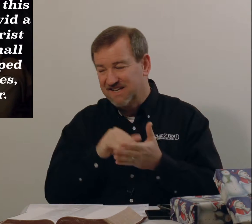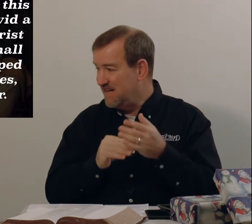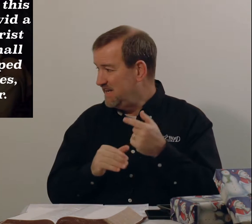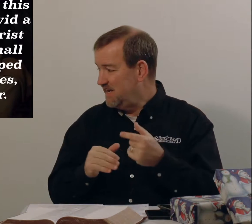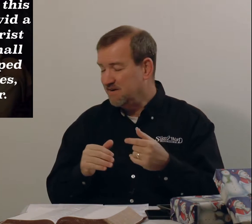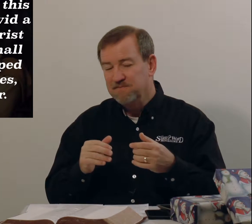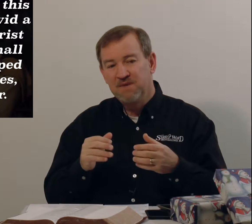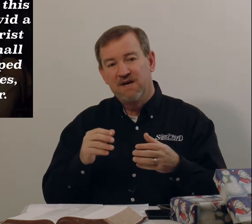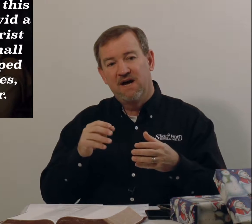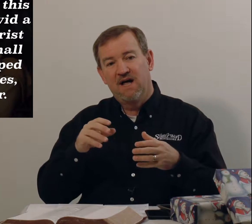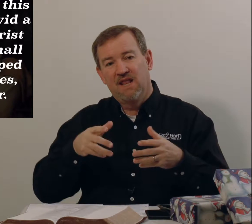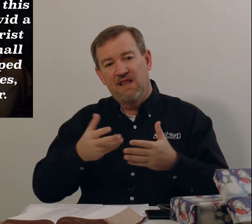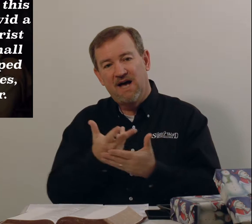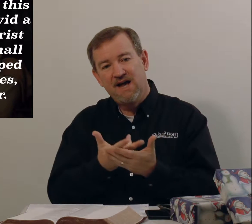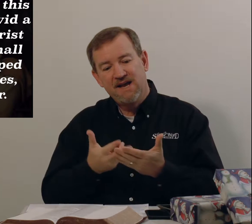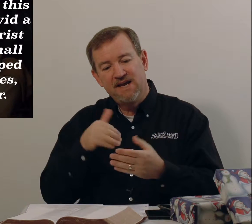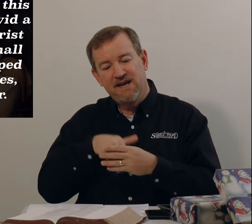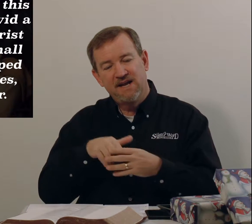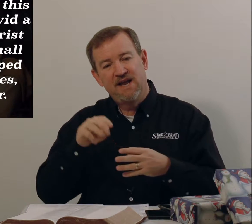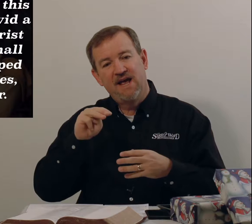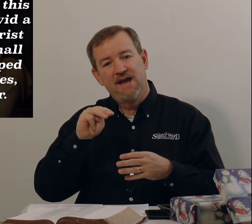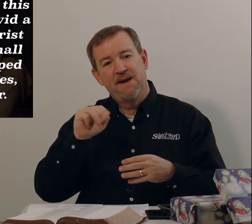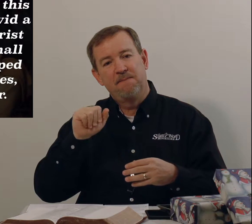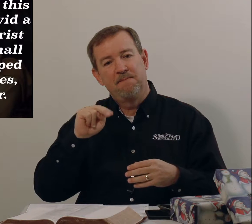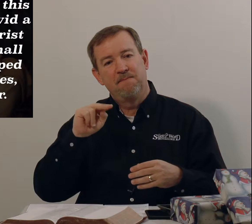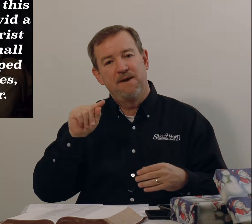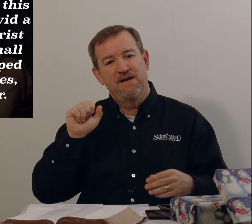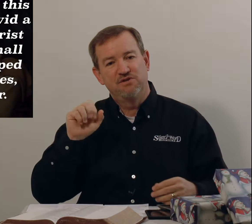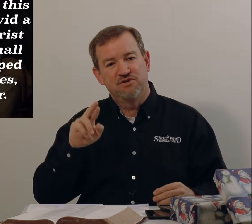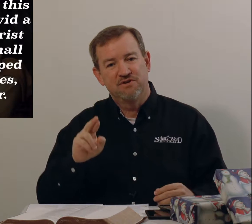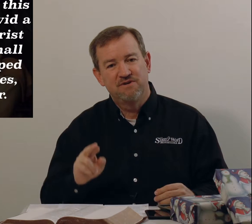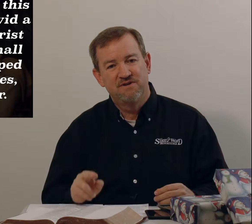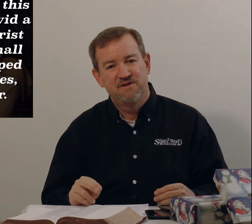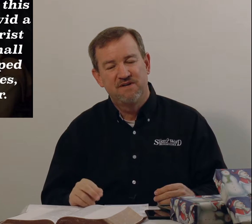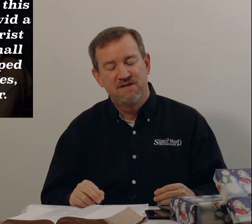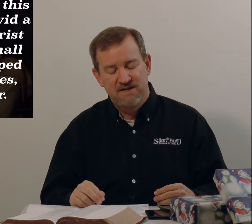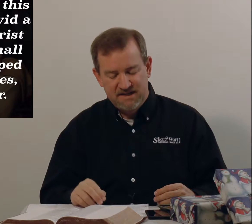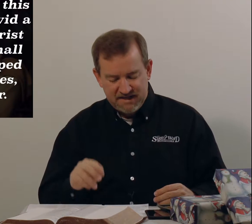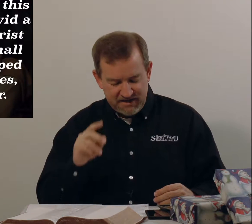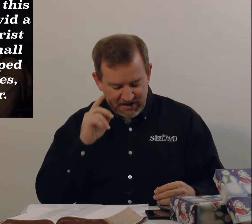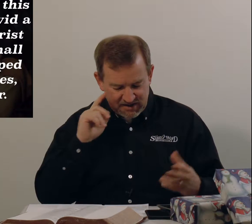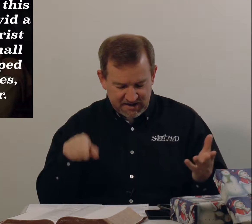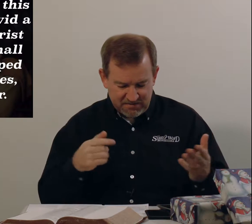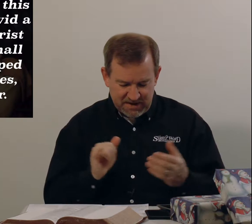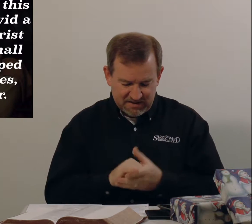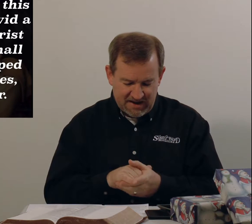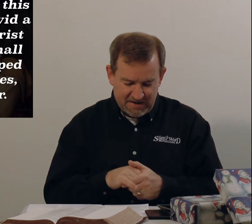again here? Lying in a manger. Now I think about that.